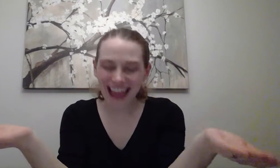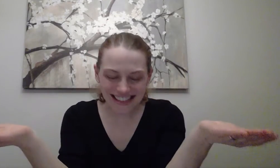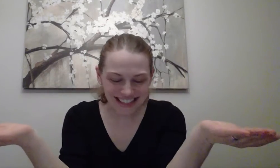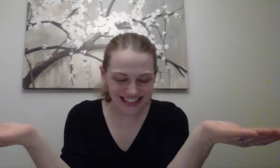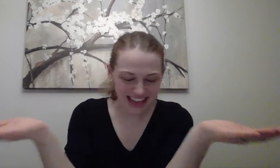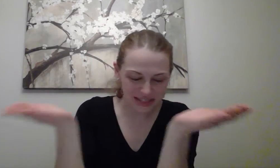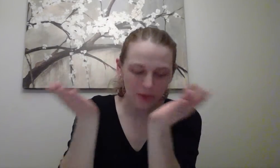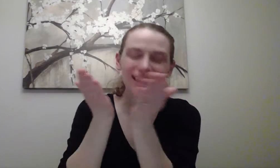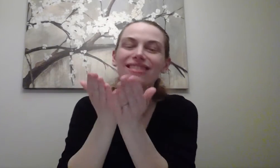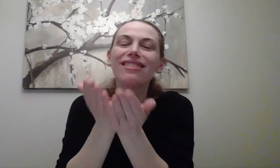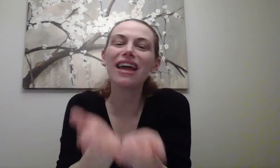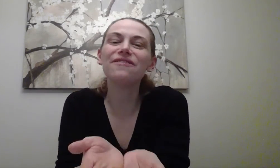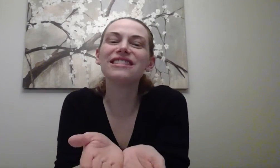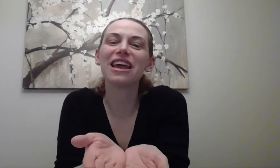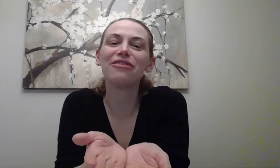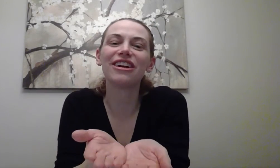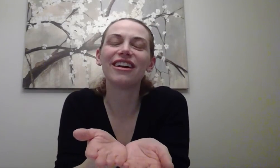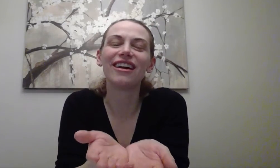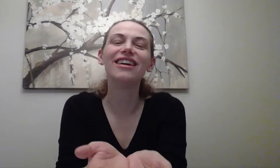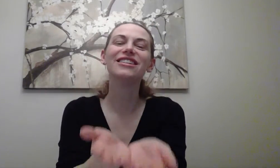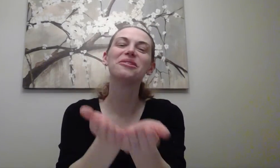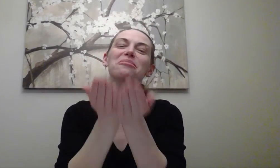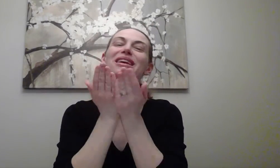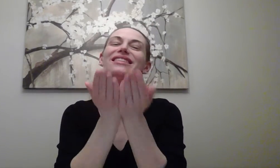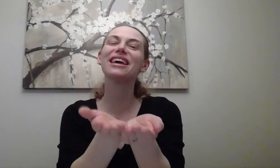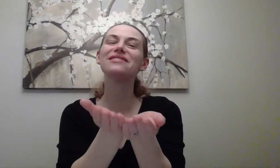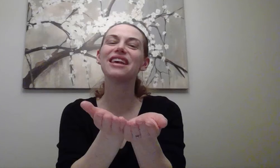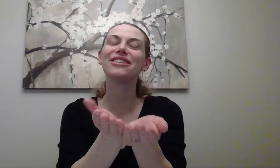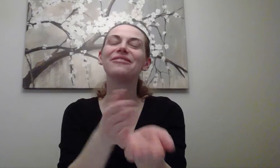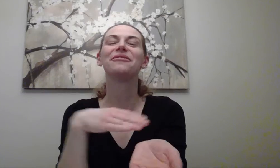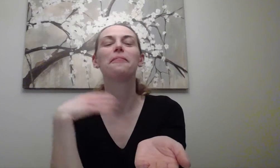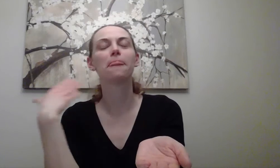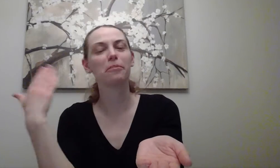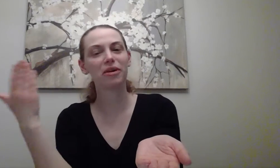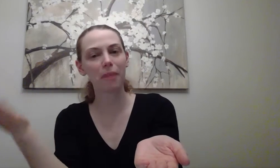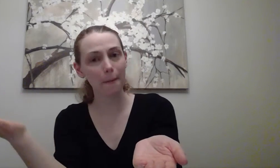Sunglasses. Last one. Lifesaver. Do it with me. Lifesaver. Pull it apart.